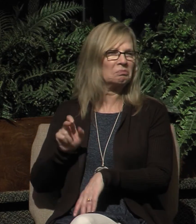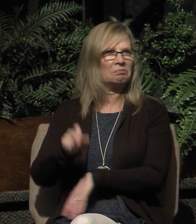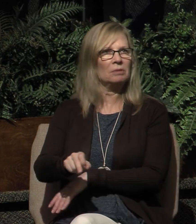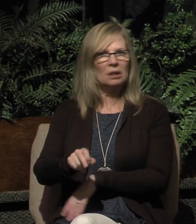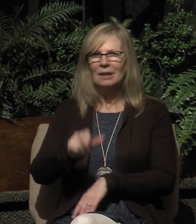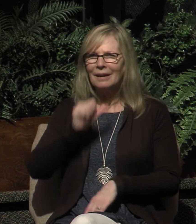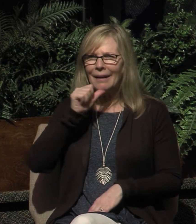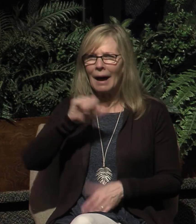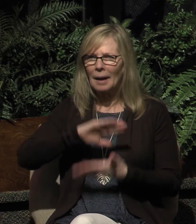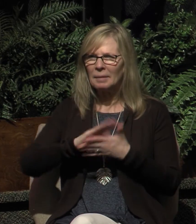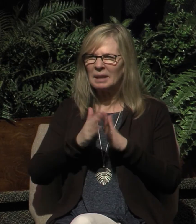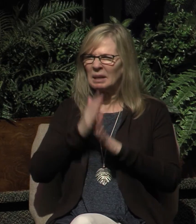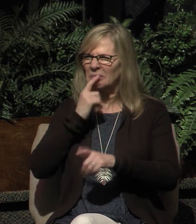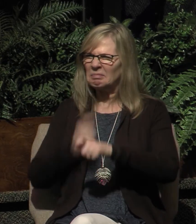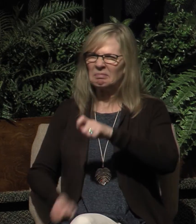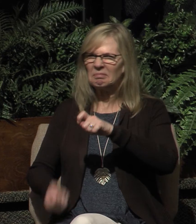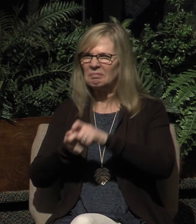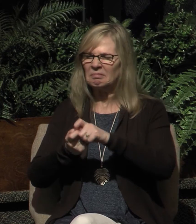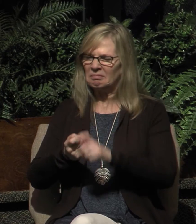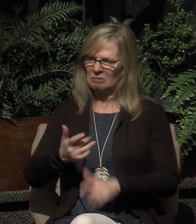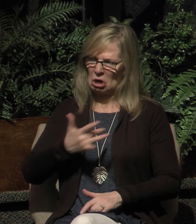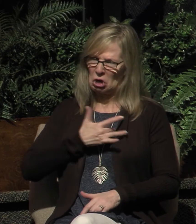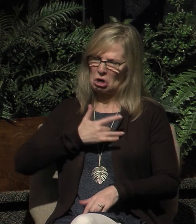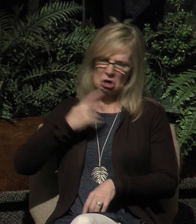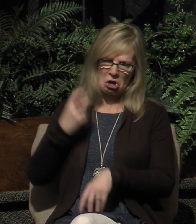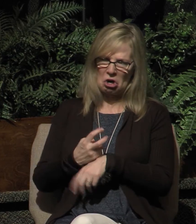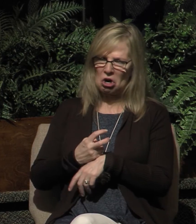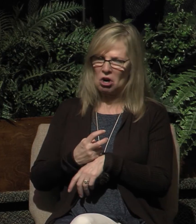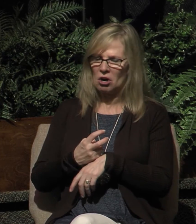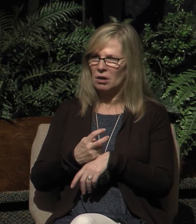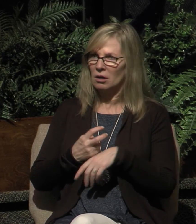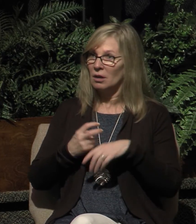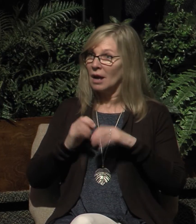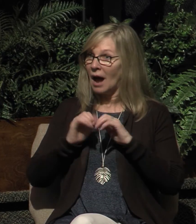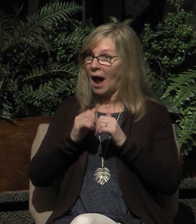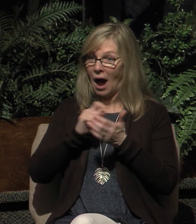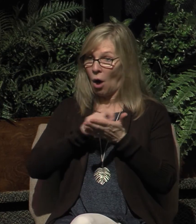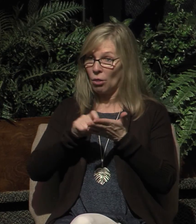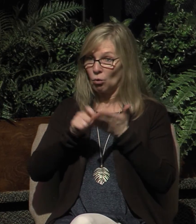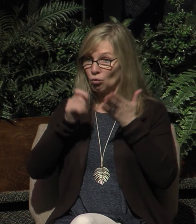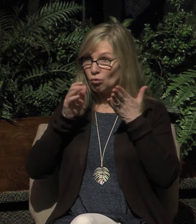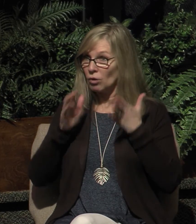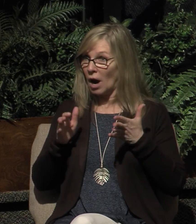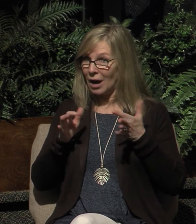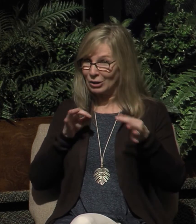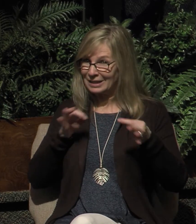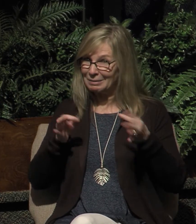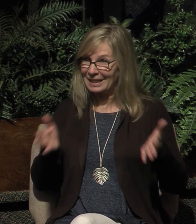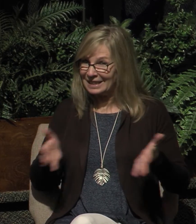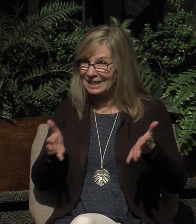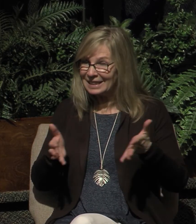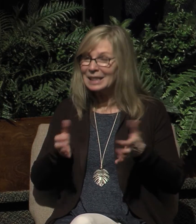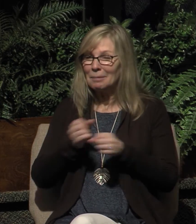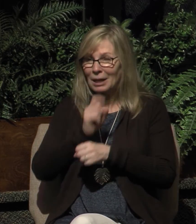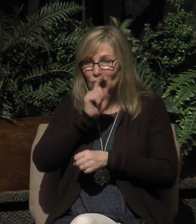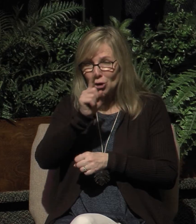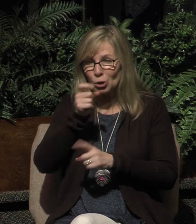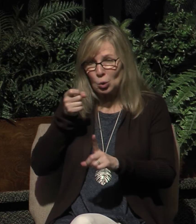get a grudge and a hardened heart. The way that the writer says that we make sure that we do this that we stimulate one another to